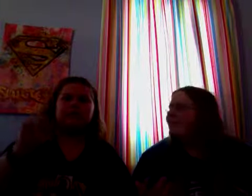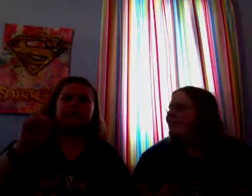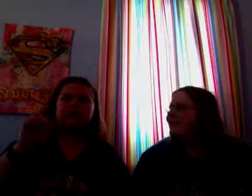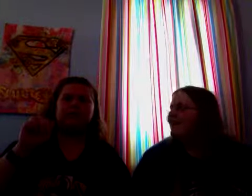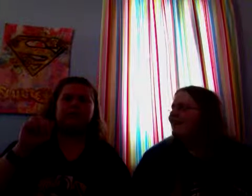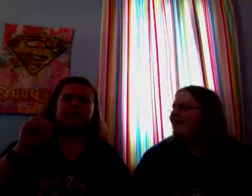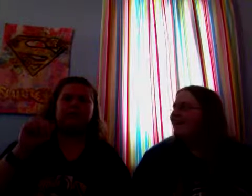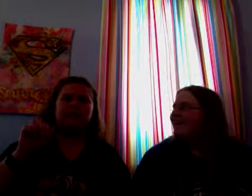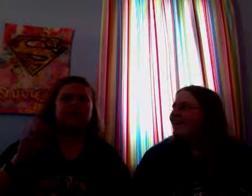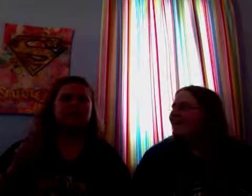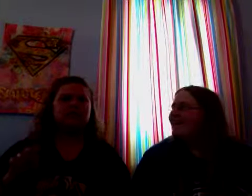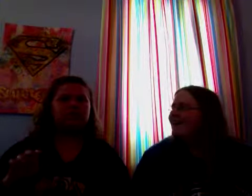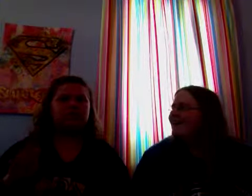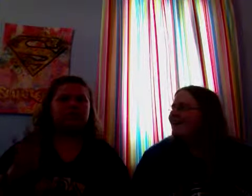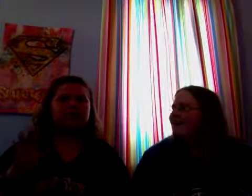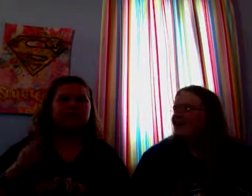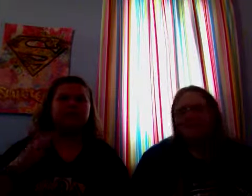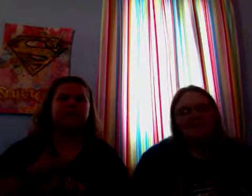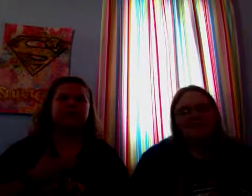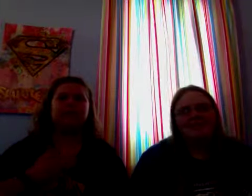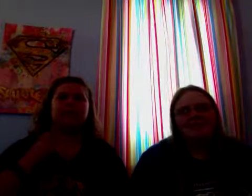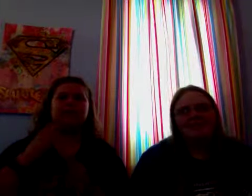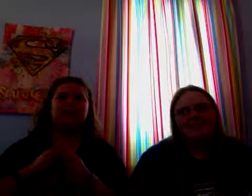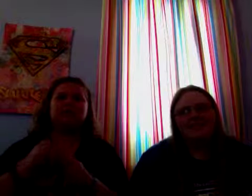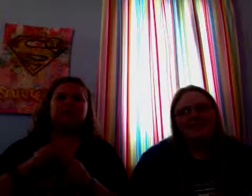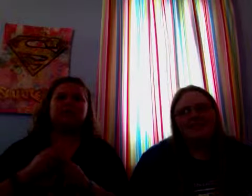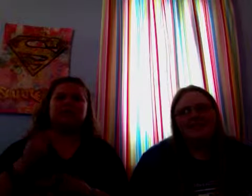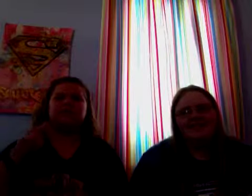shh I mess up now my name is